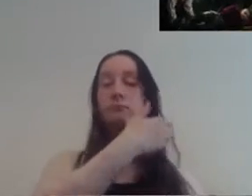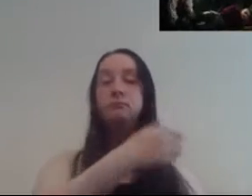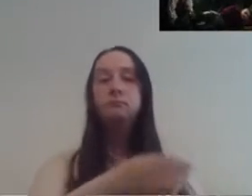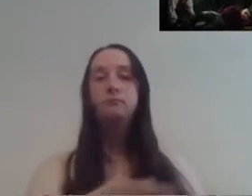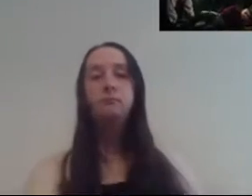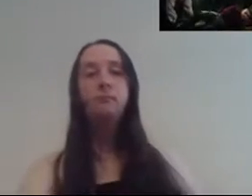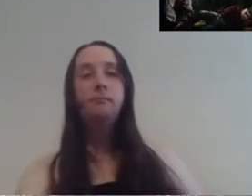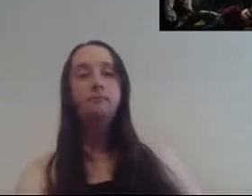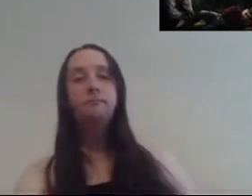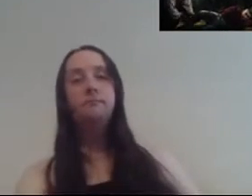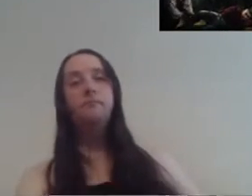in Oz